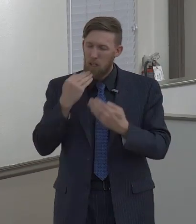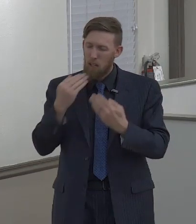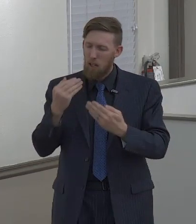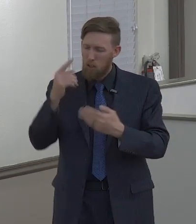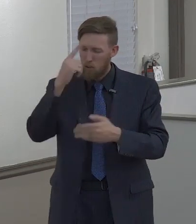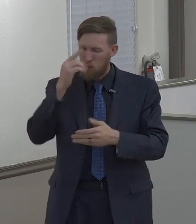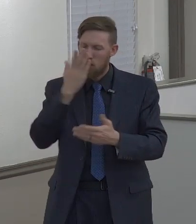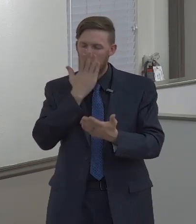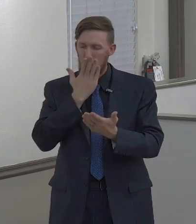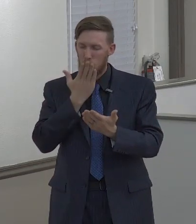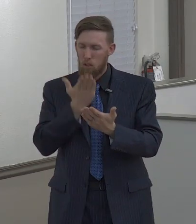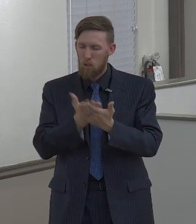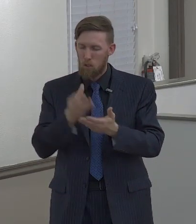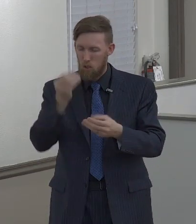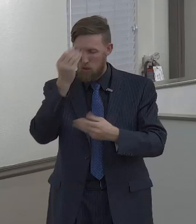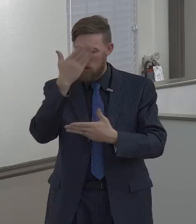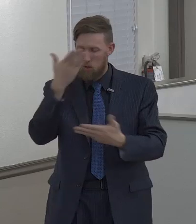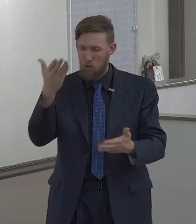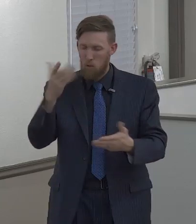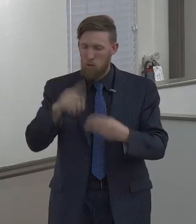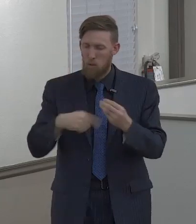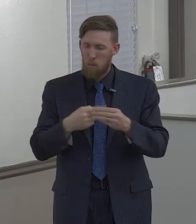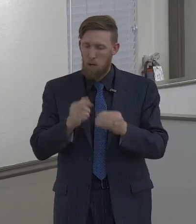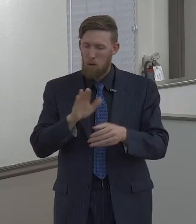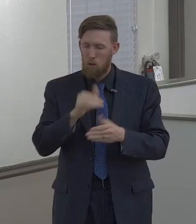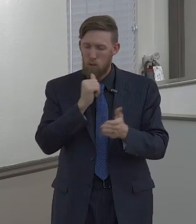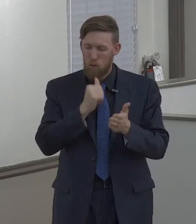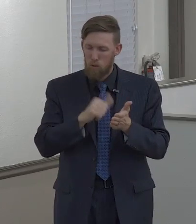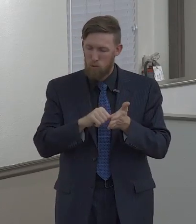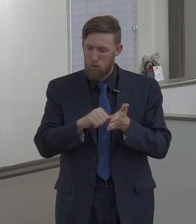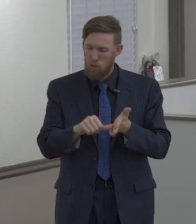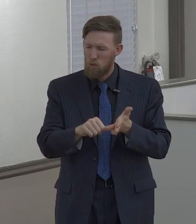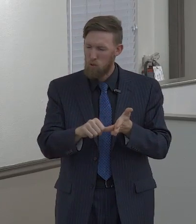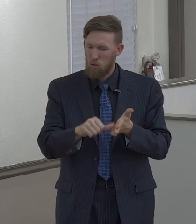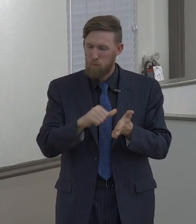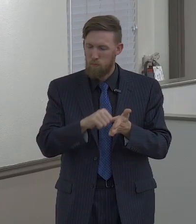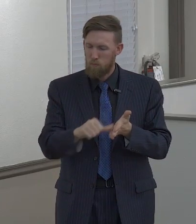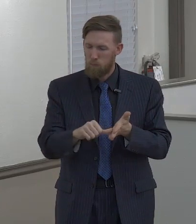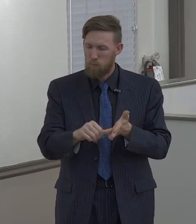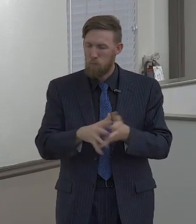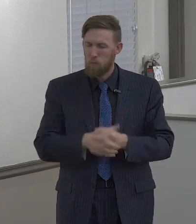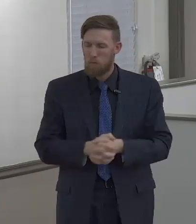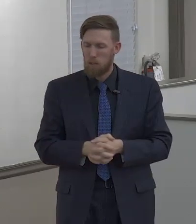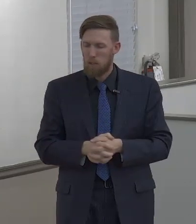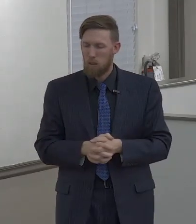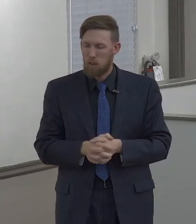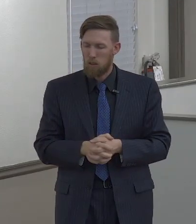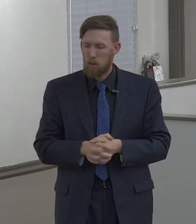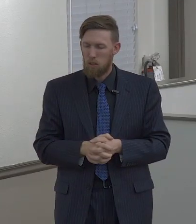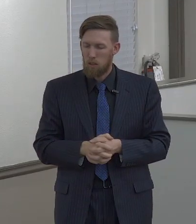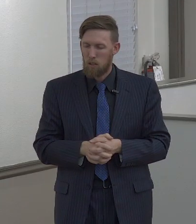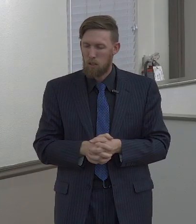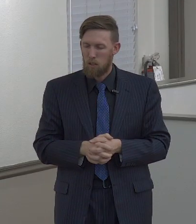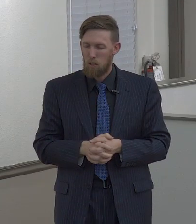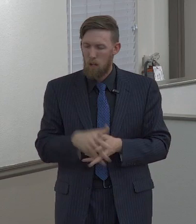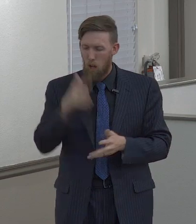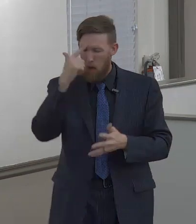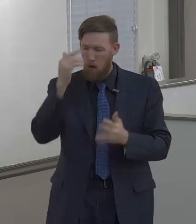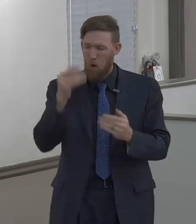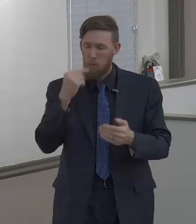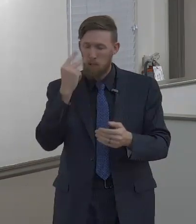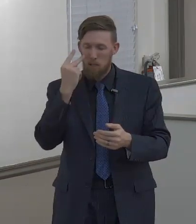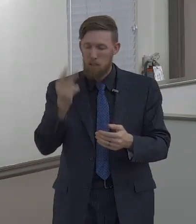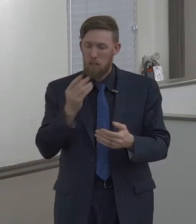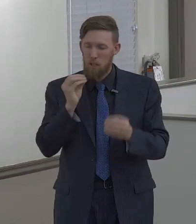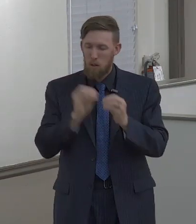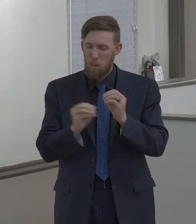place over the last several years. Thank you for the good report. We praise you for that, and God, I pray that that is just the beginning of the good news that we hear